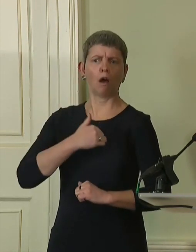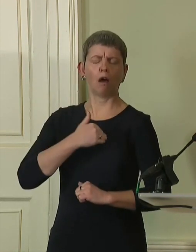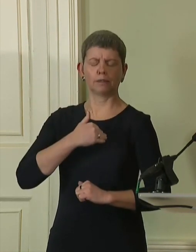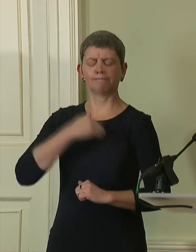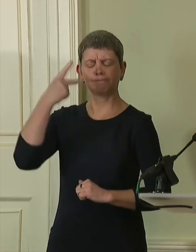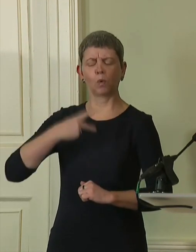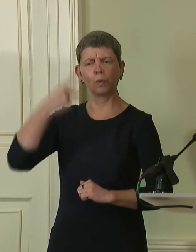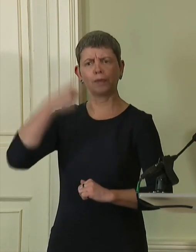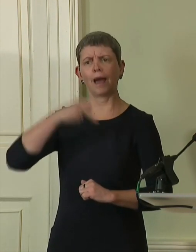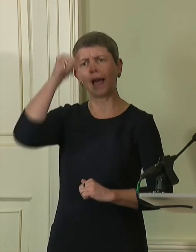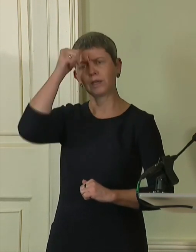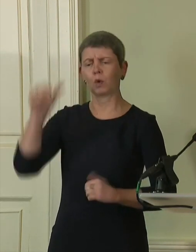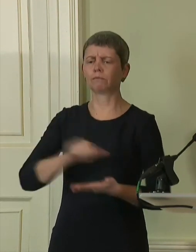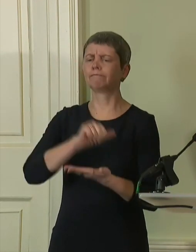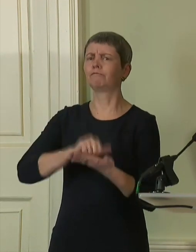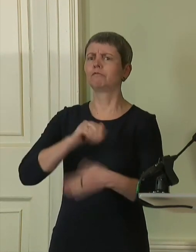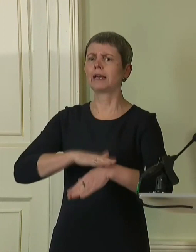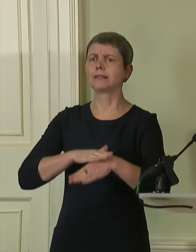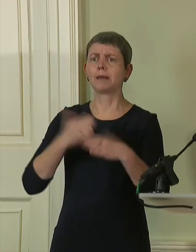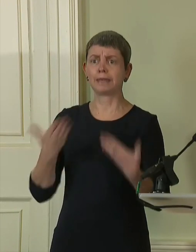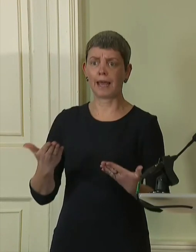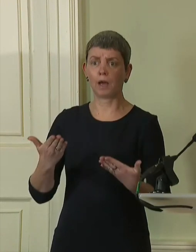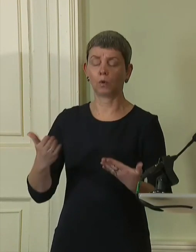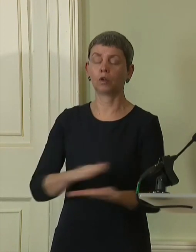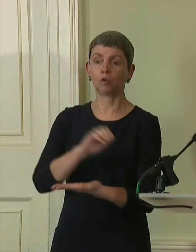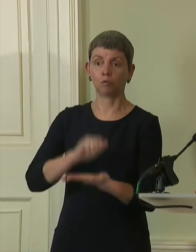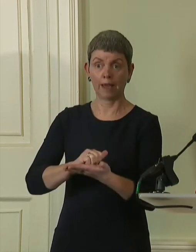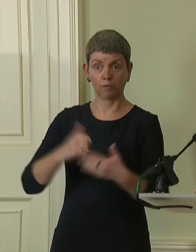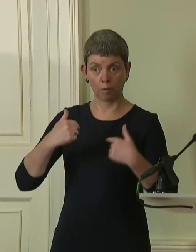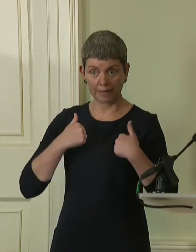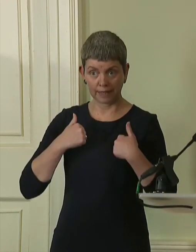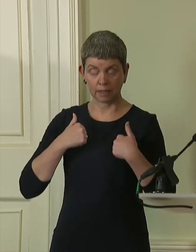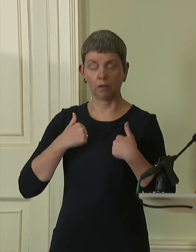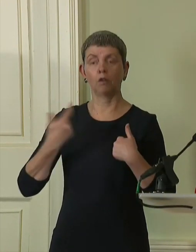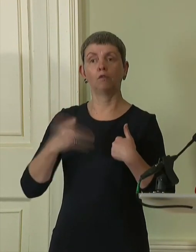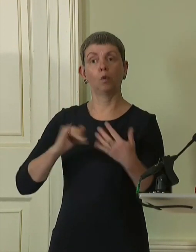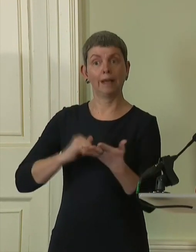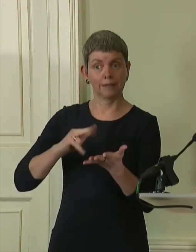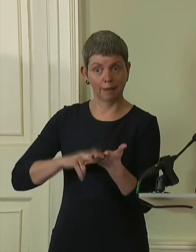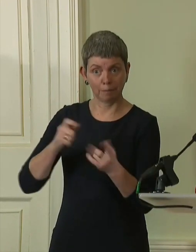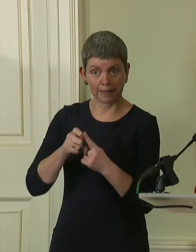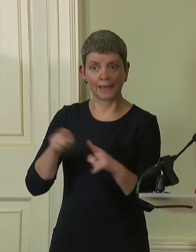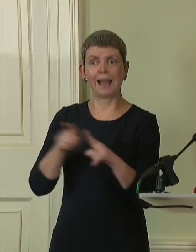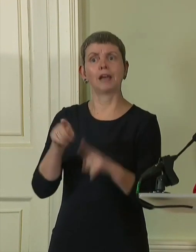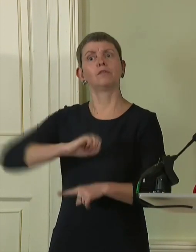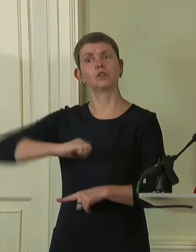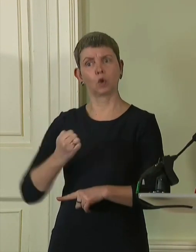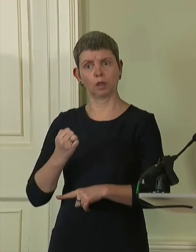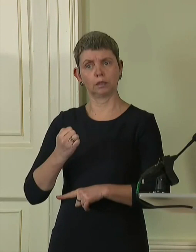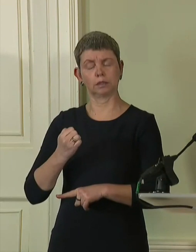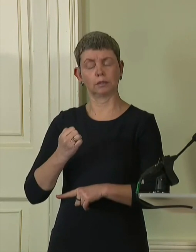is now, that it is right for me, for my party and for the country and so today I am